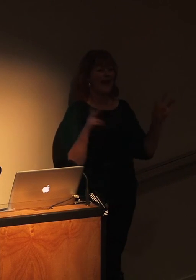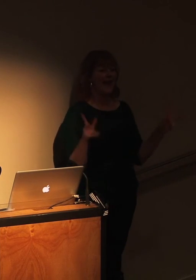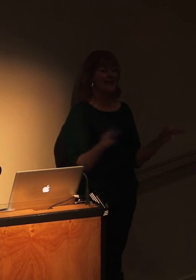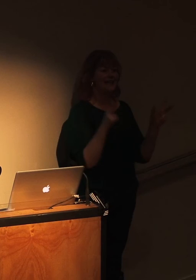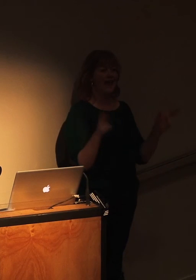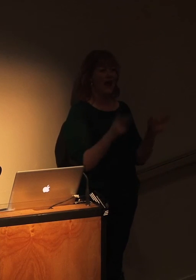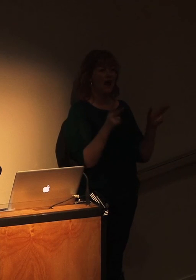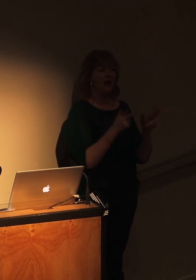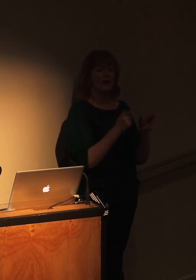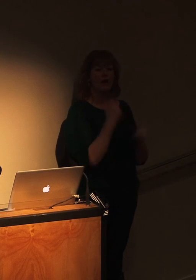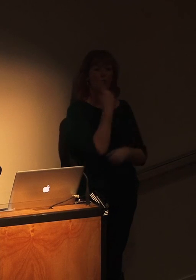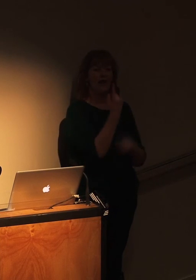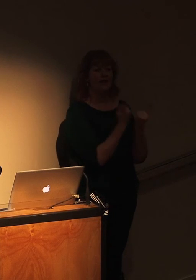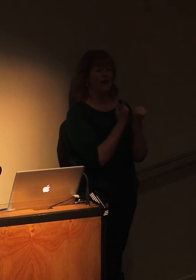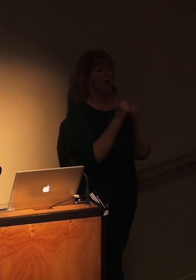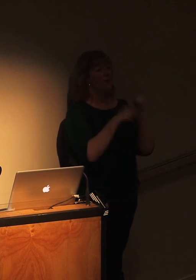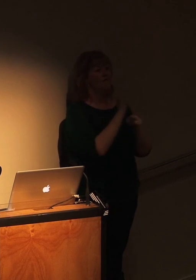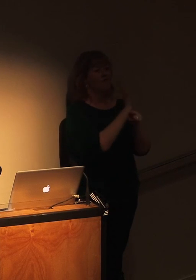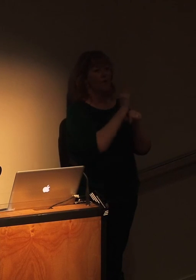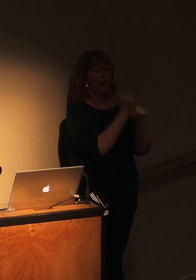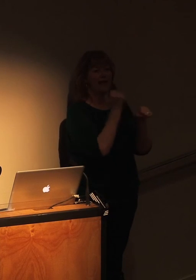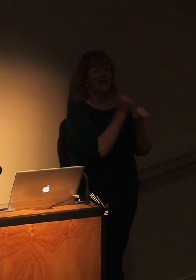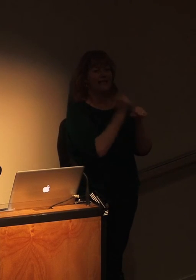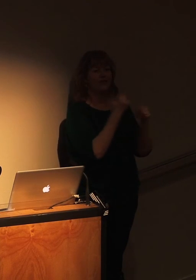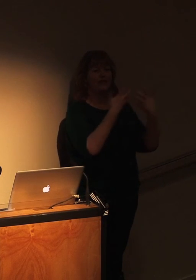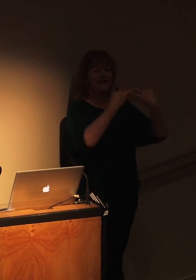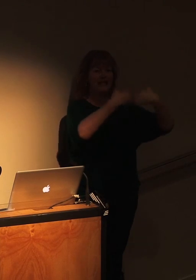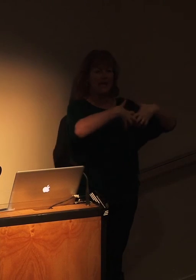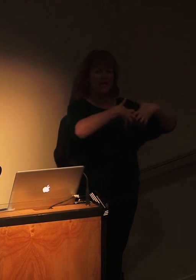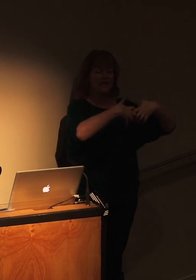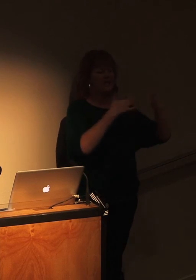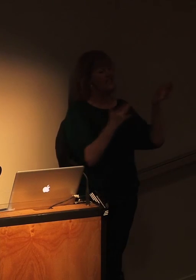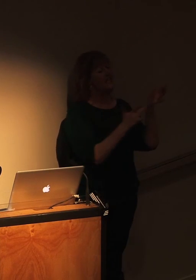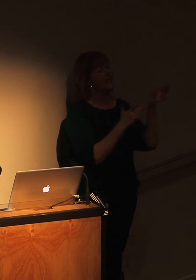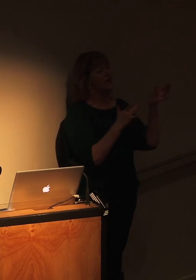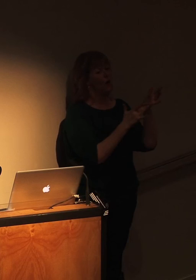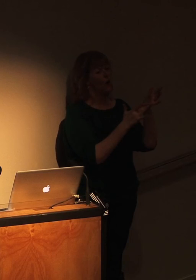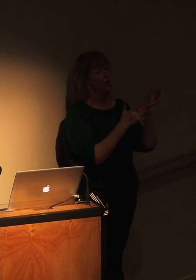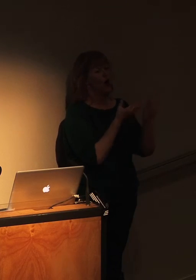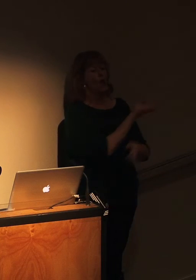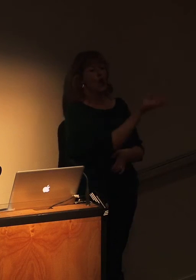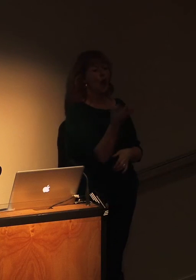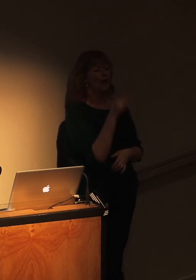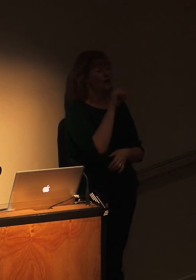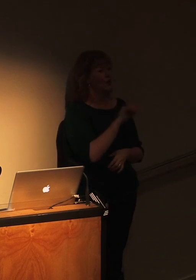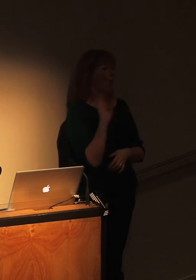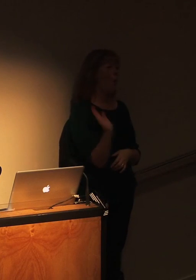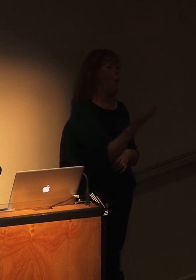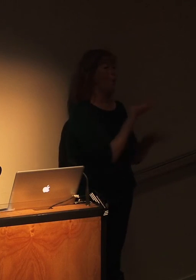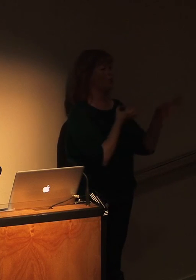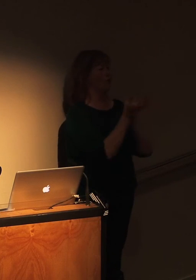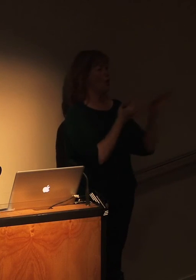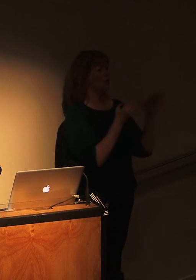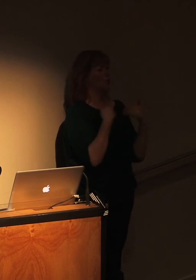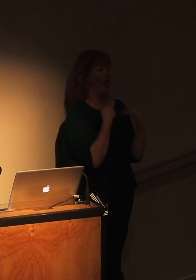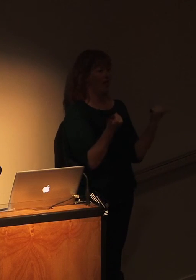about filmmaking is that it's incredibly technical and no one's going to be able to do all of those roles well. You have to have